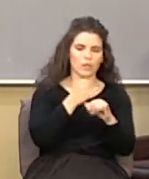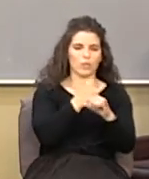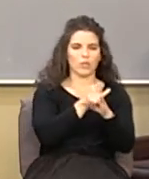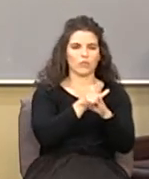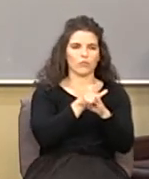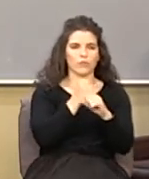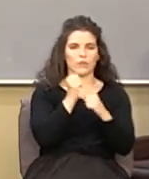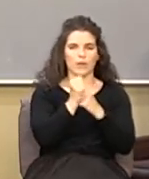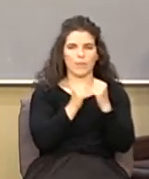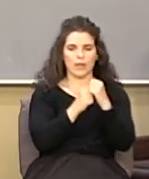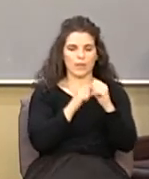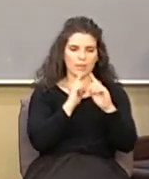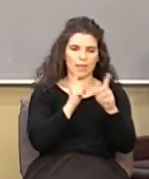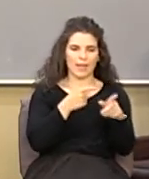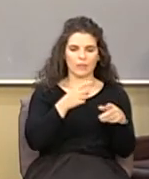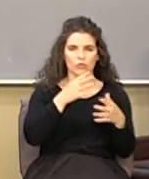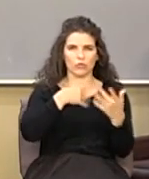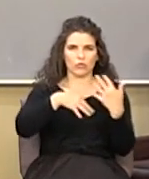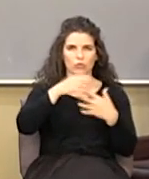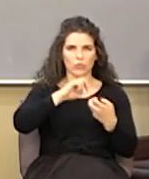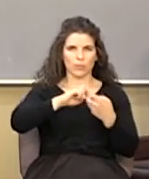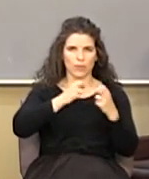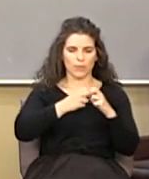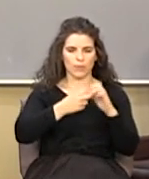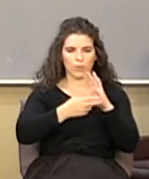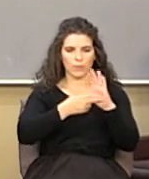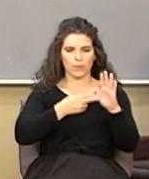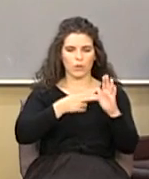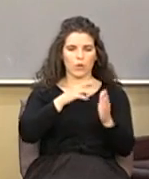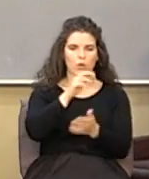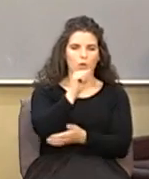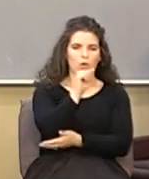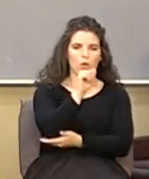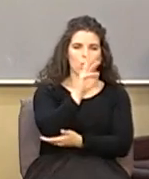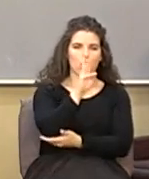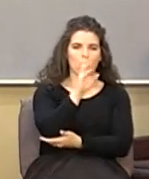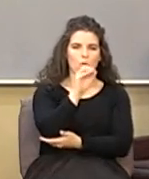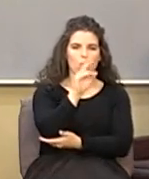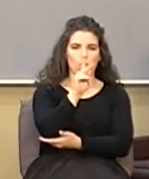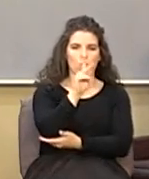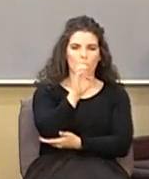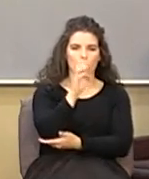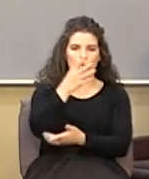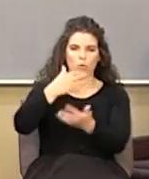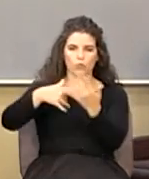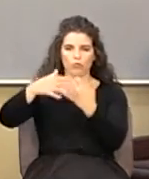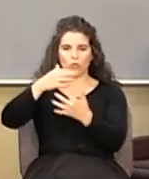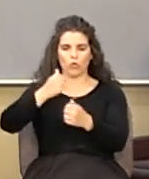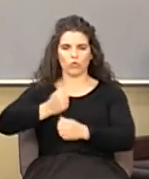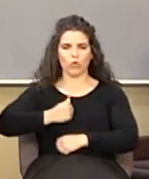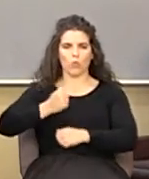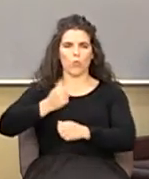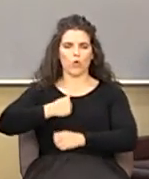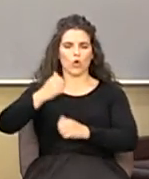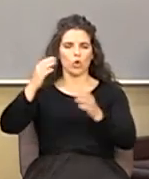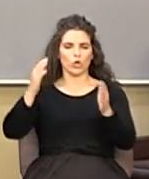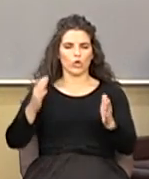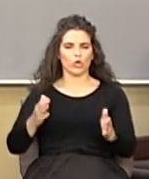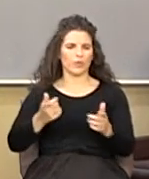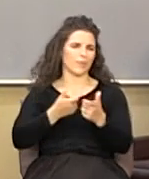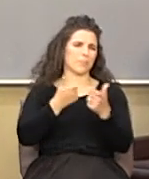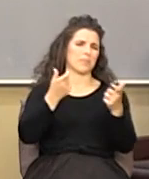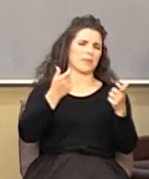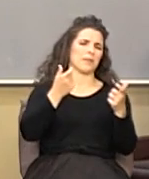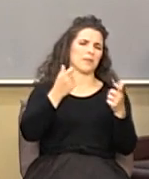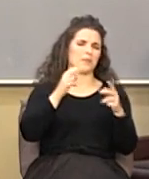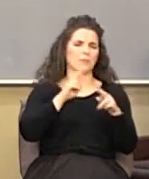the social problems is what's called being a woke social warrior that's the big term today I asked some